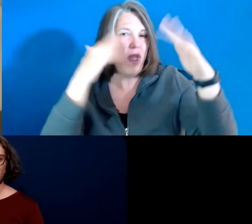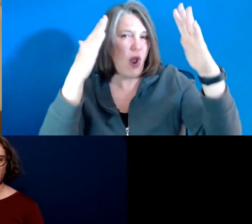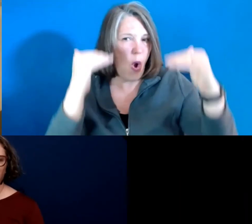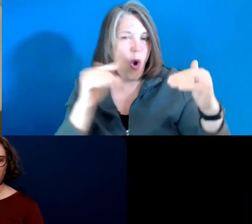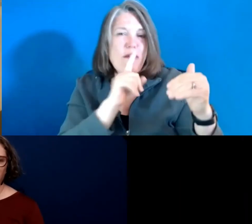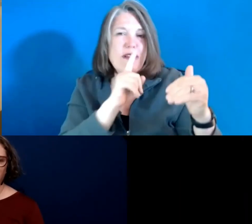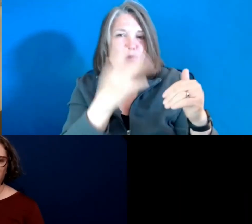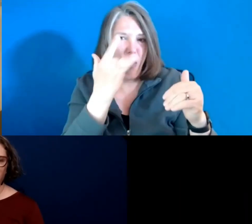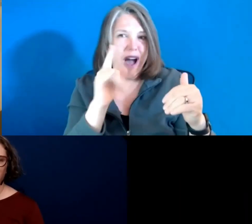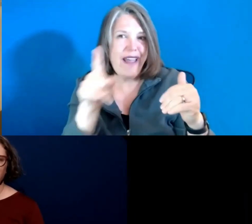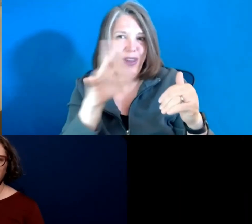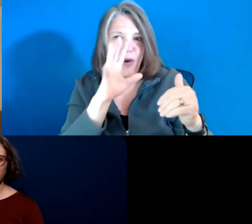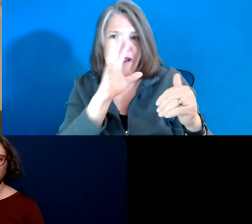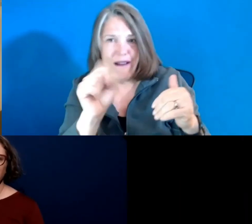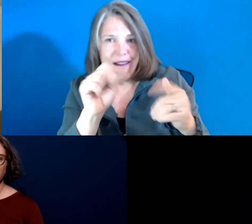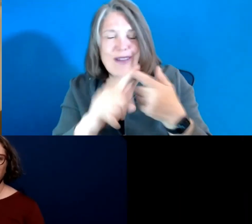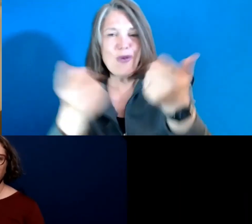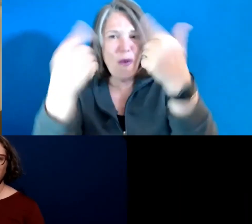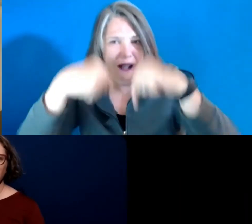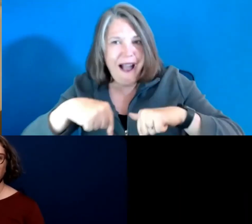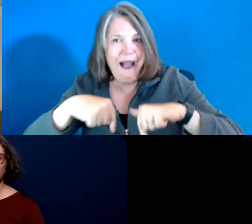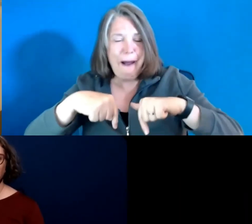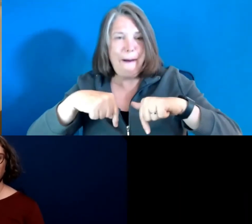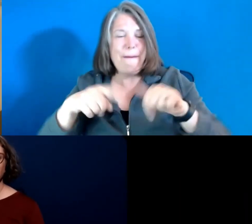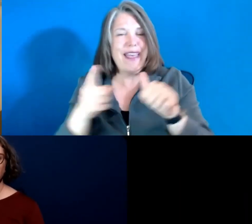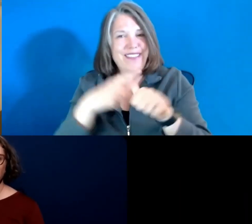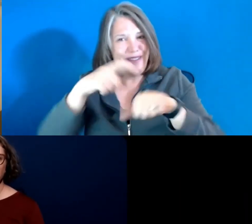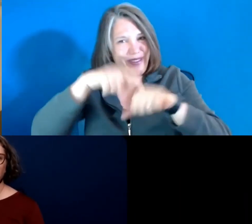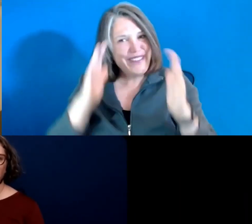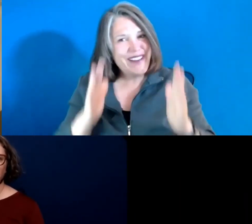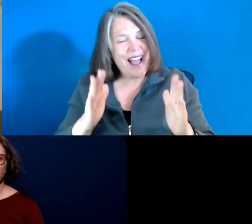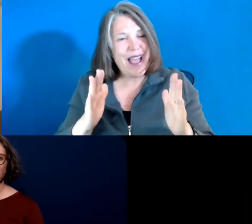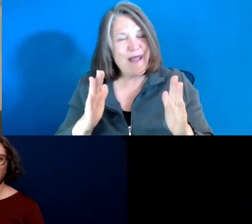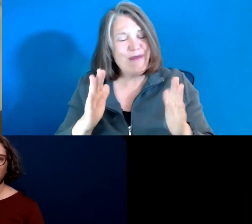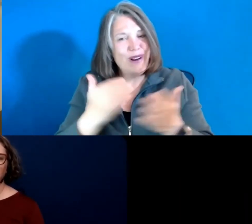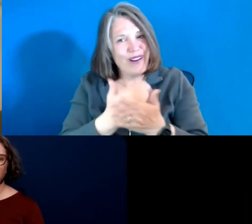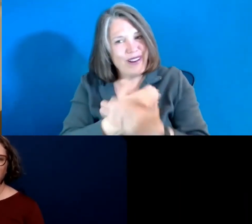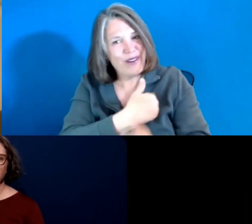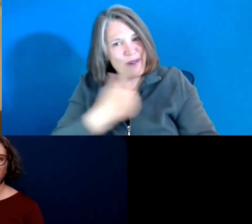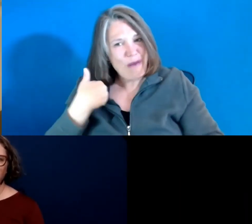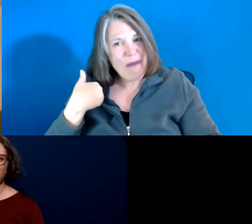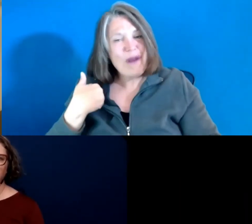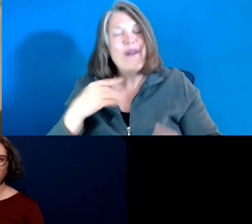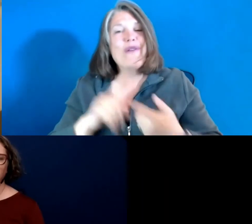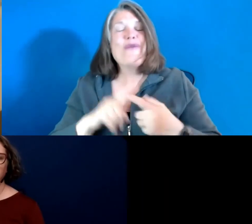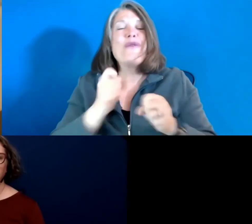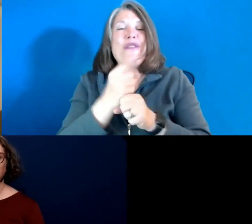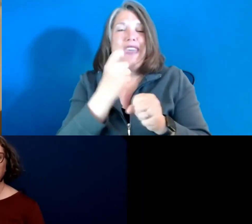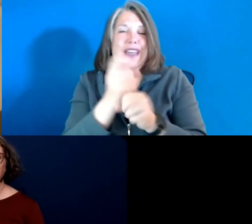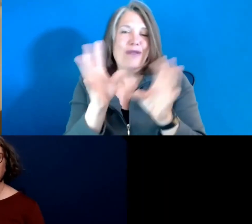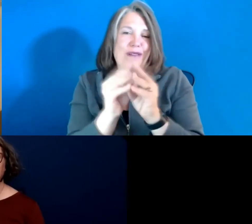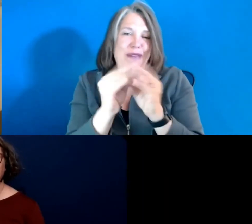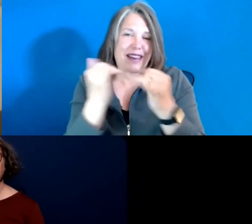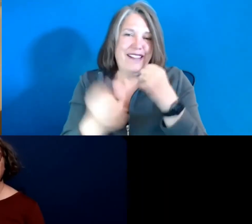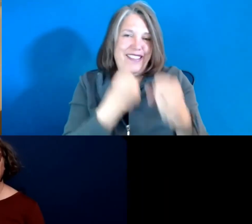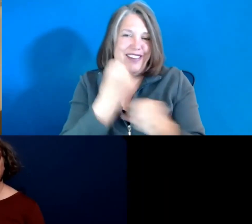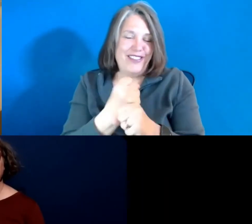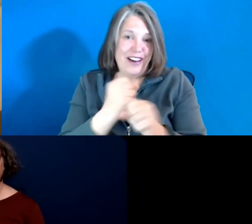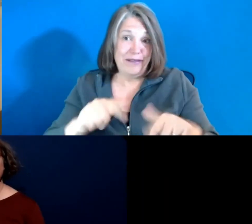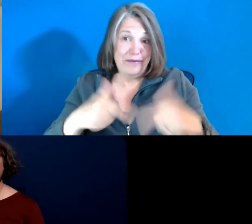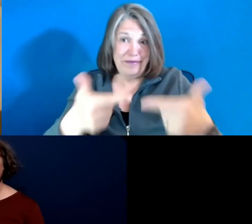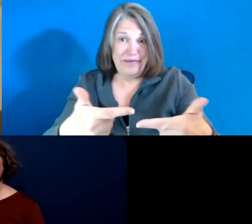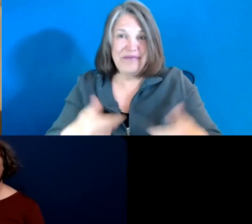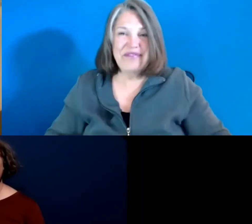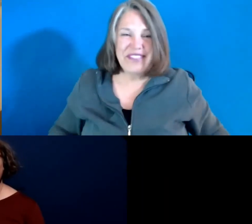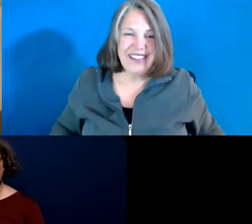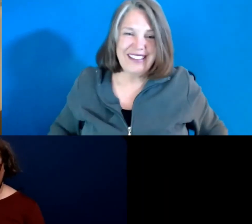you to come to as a first timer, new member to the annual meeting this year. And with